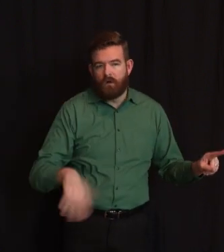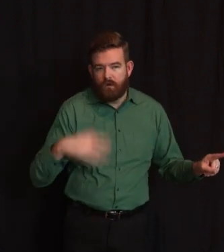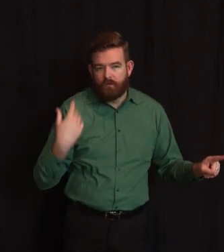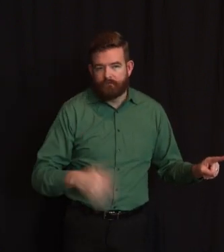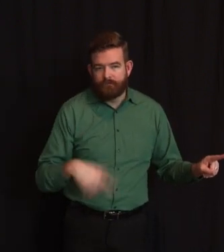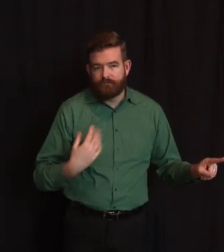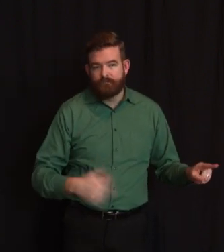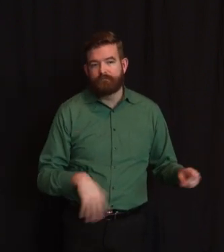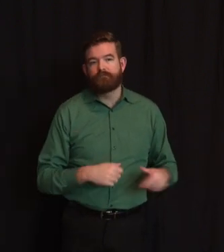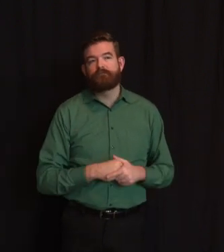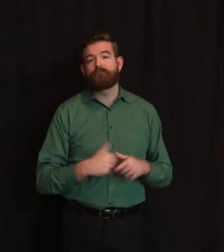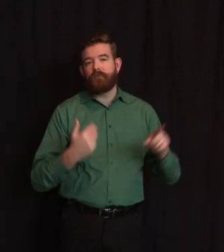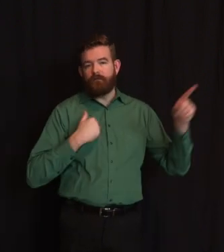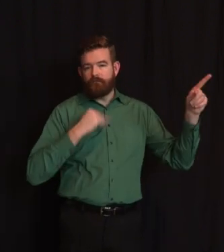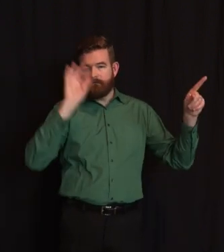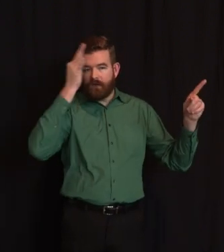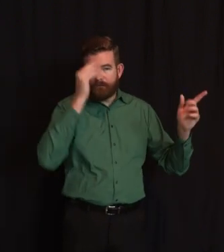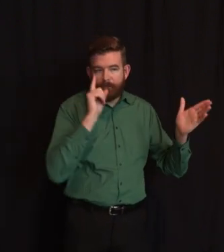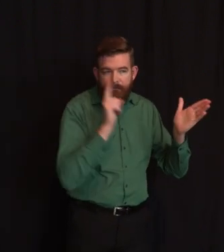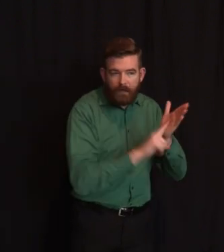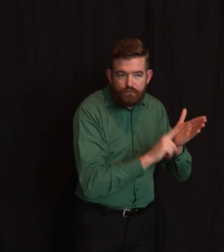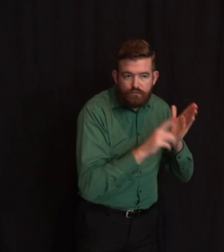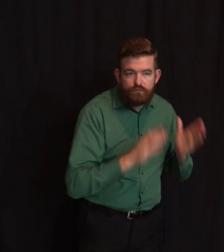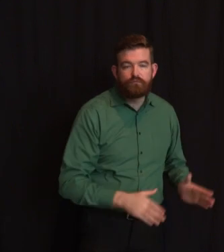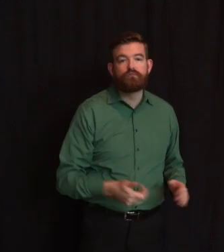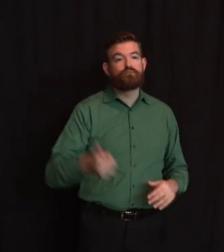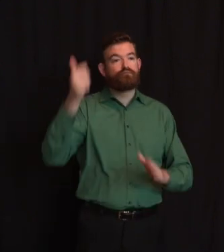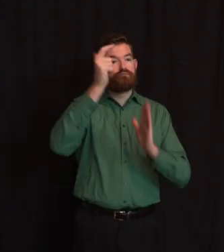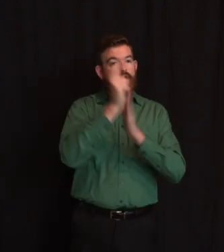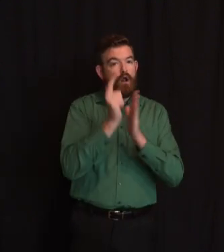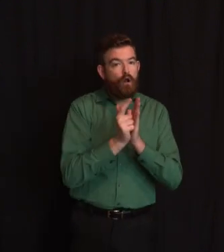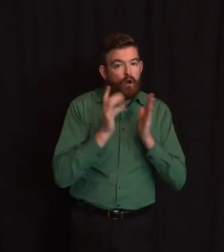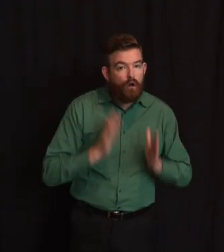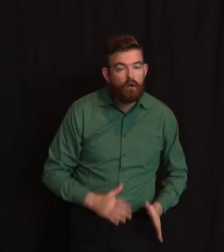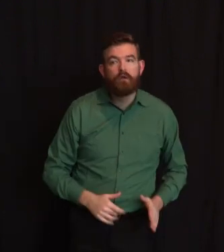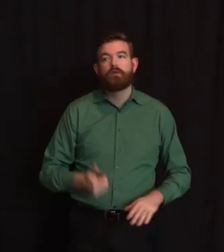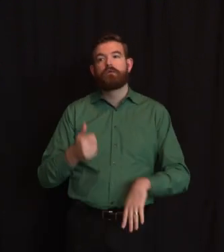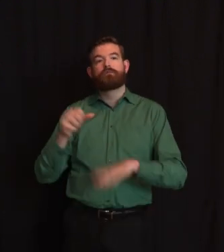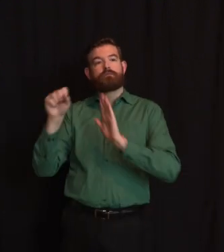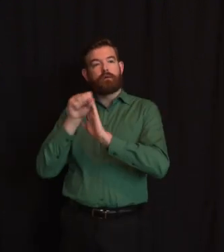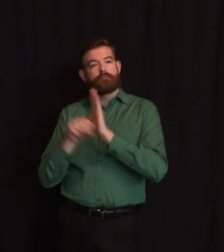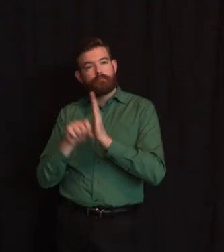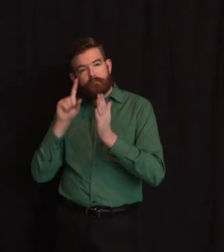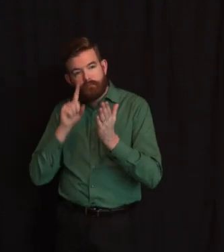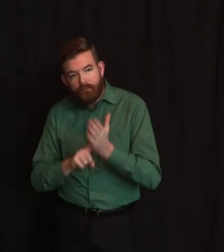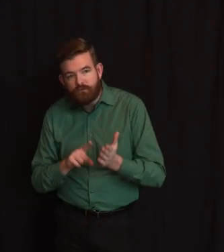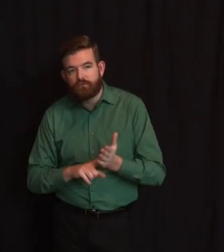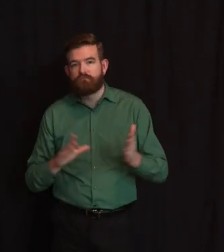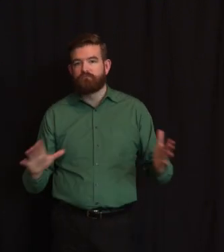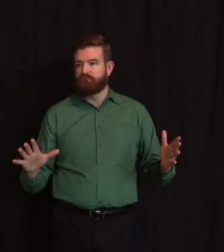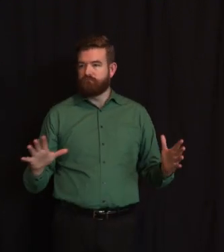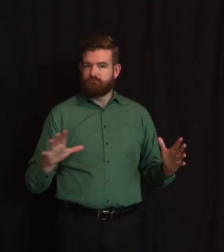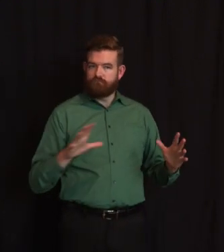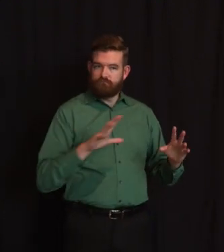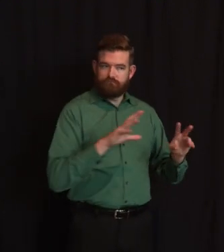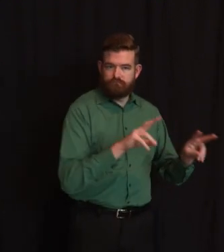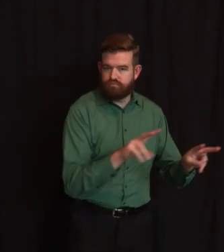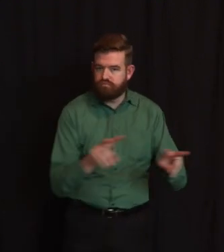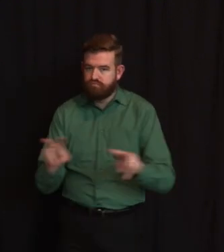listening to this. We expect them to adhere to the code of conduct that you have signed on to. And we expect, certainly